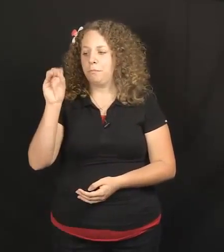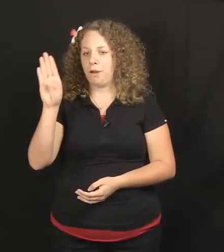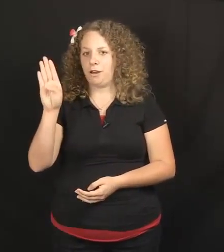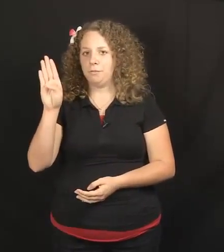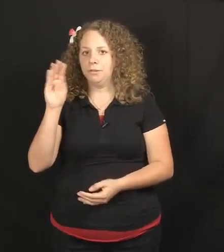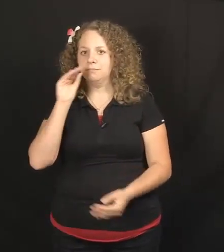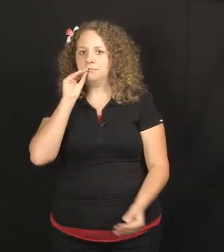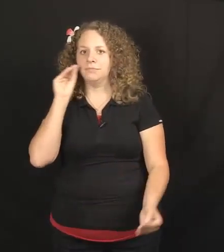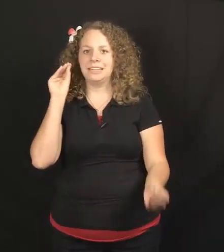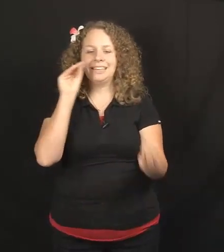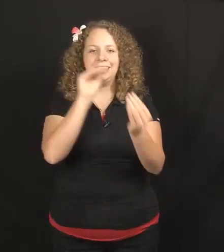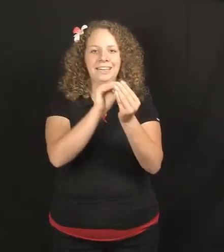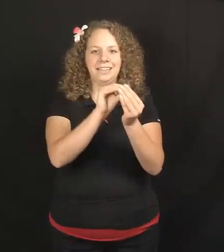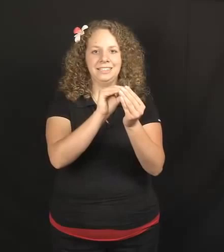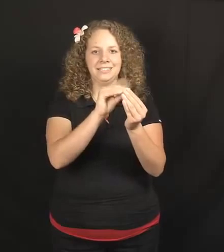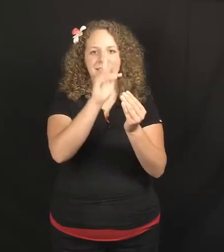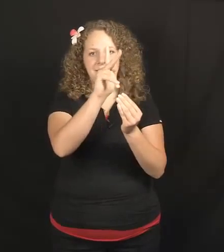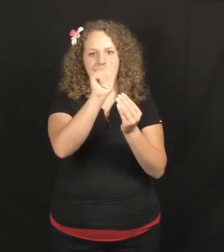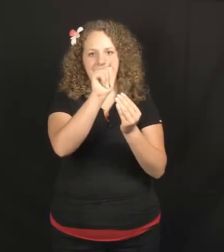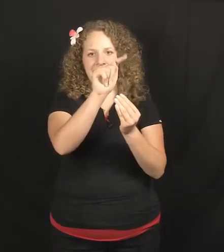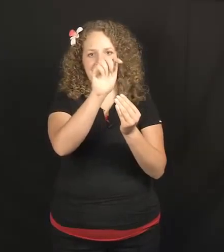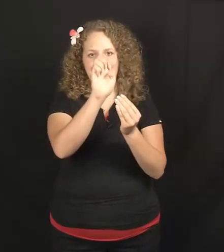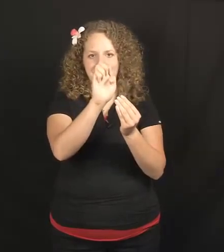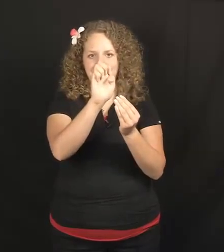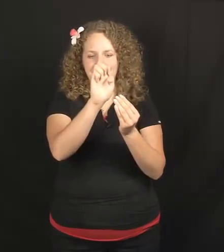Bob kiss Kate. Bob Let's go.